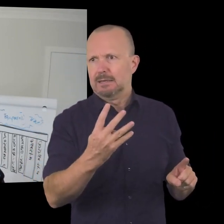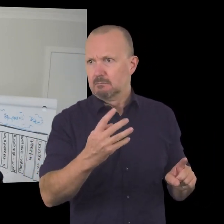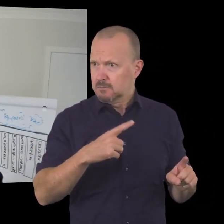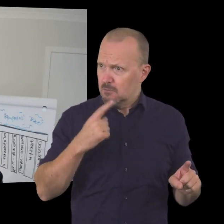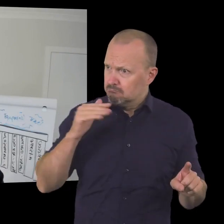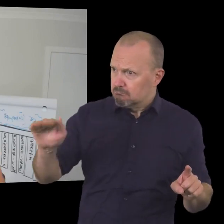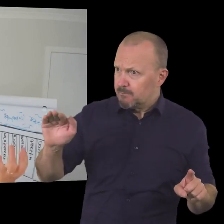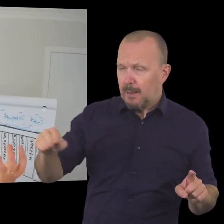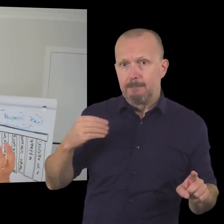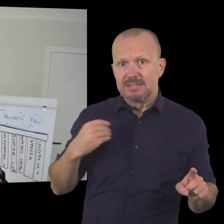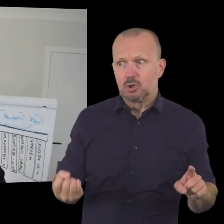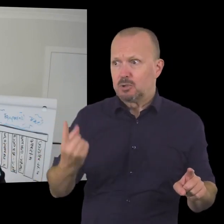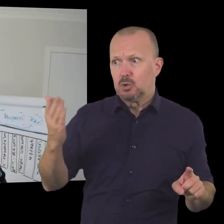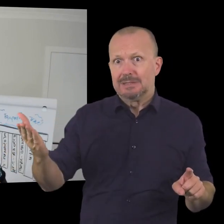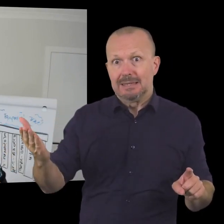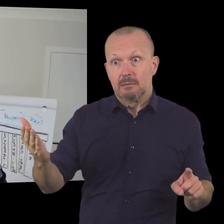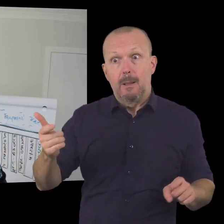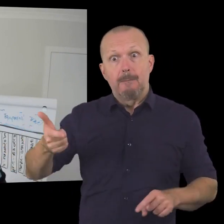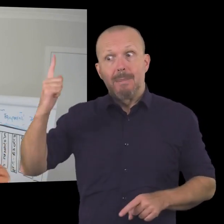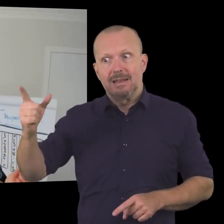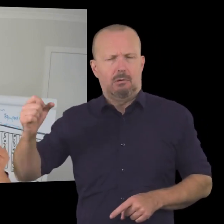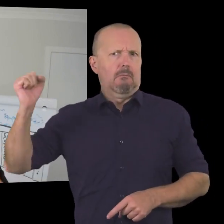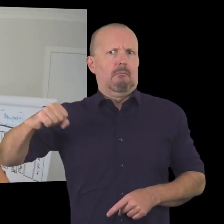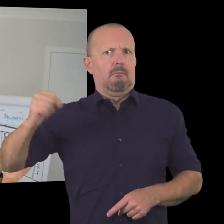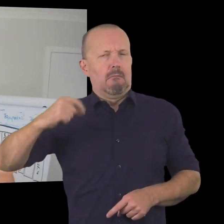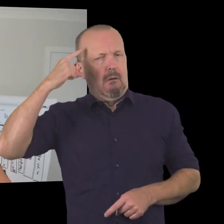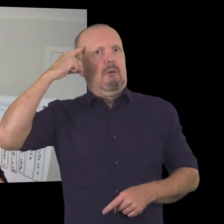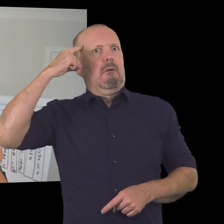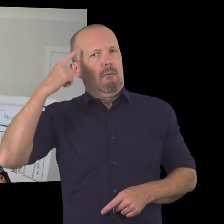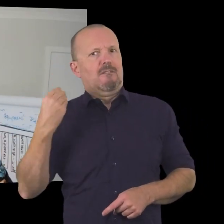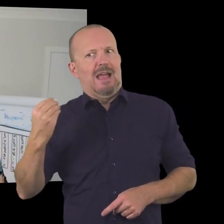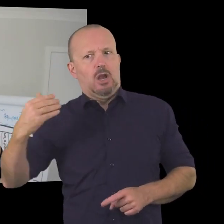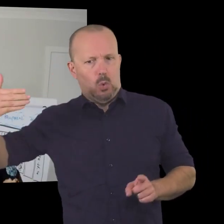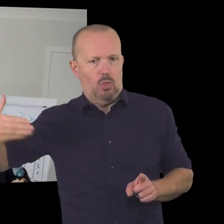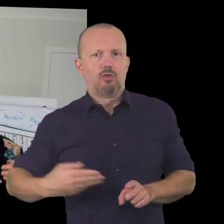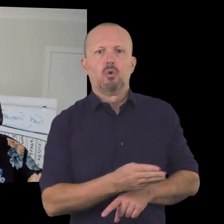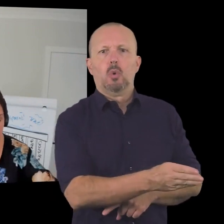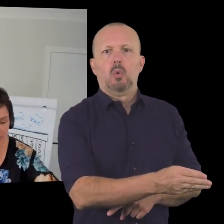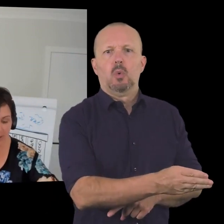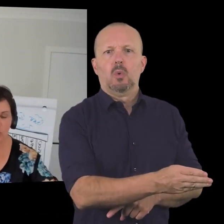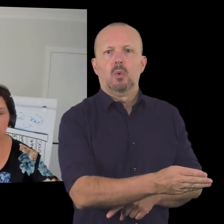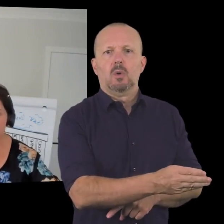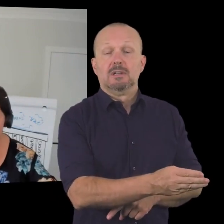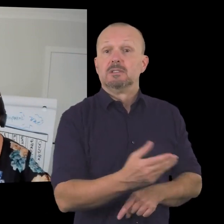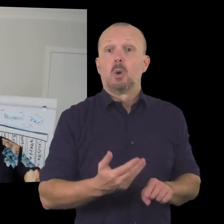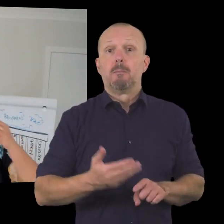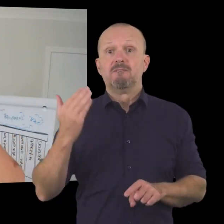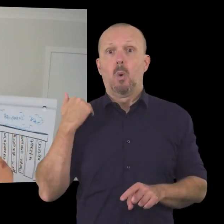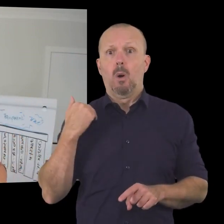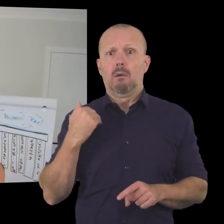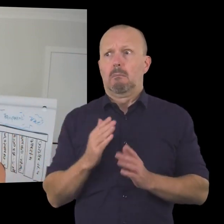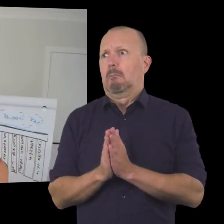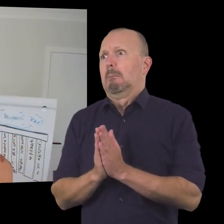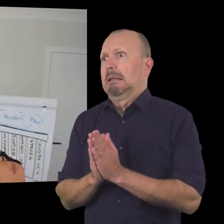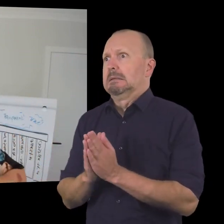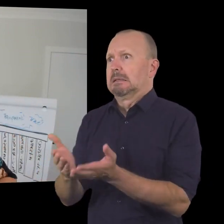opportunities uh and the manager of the educational toy store absolutely saw the connect so it changes the nature of your approach from